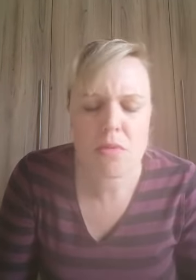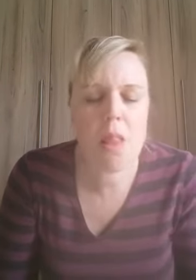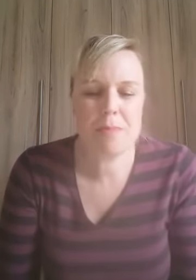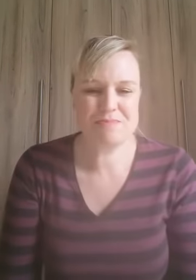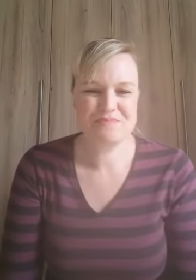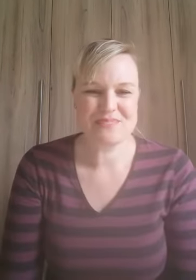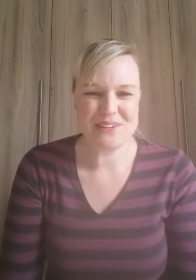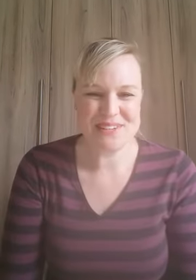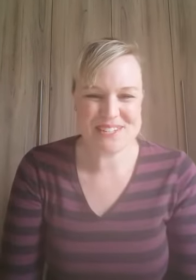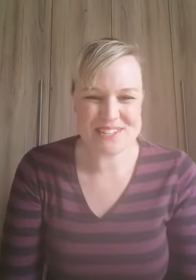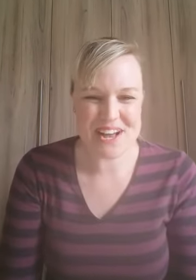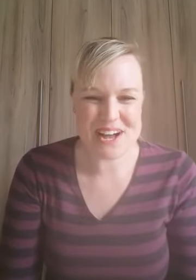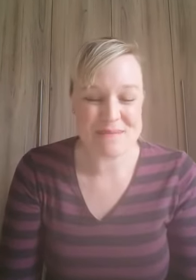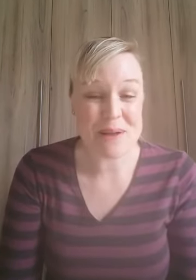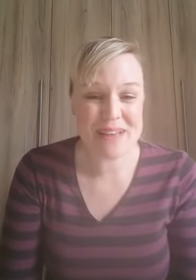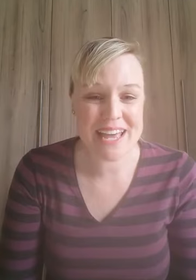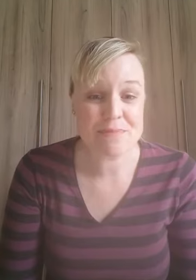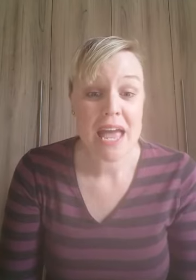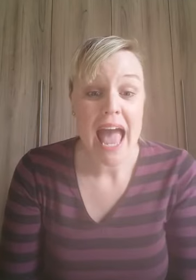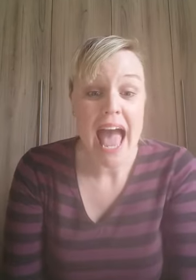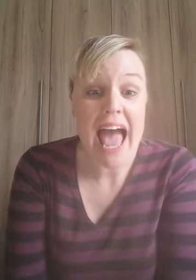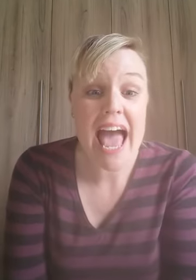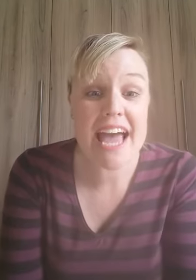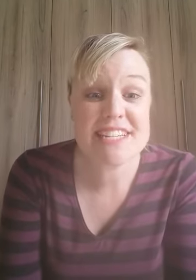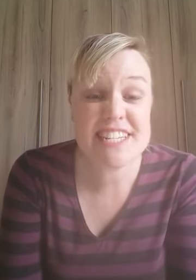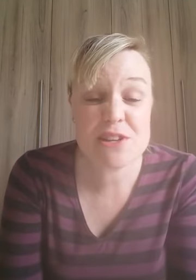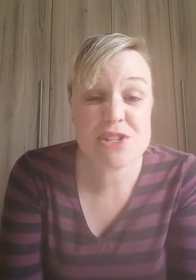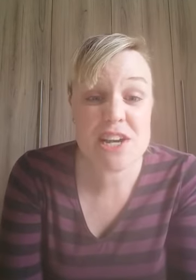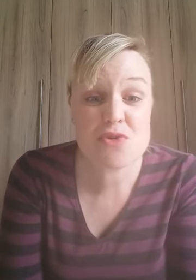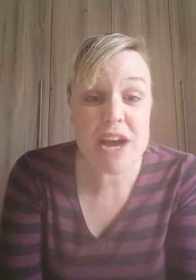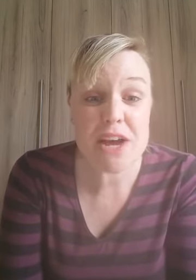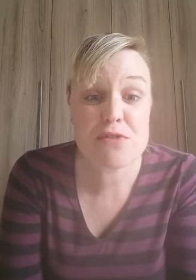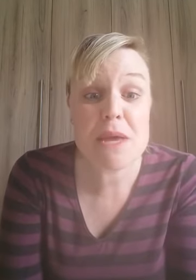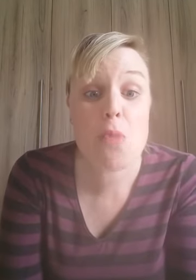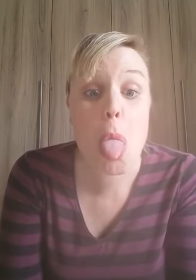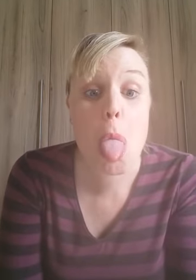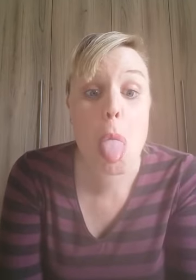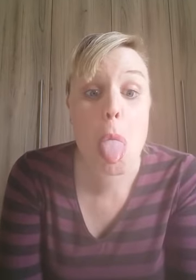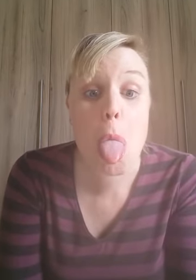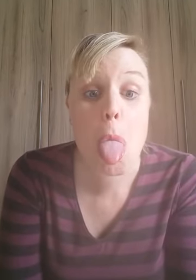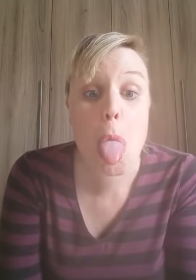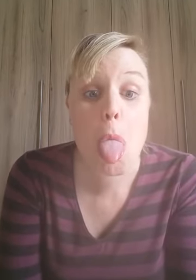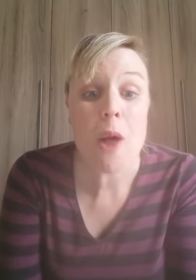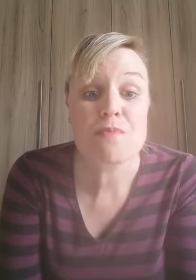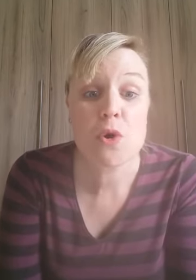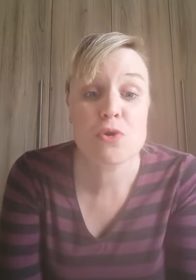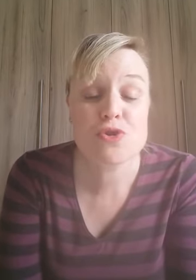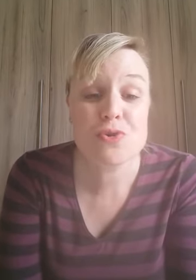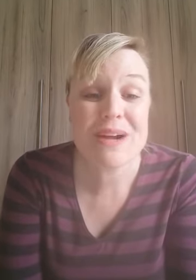good job okay and stick those tongues right out for me, corkscrew,